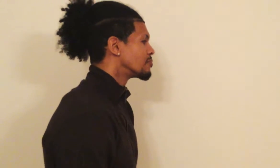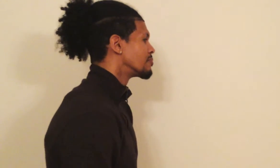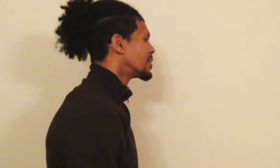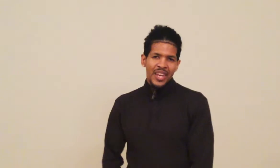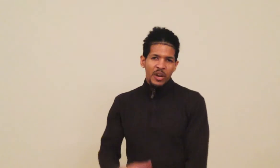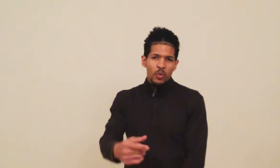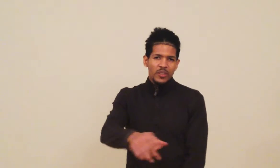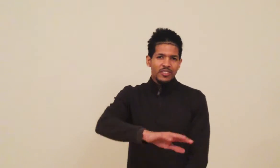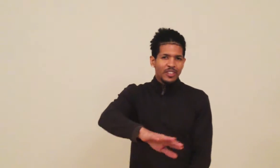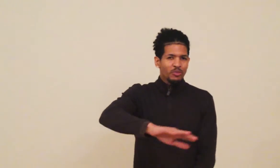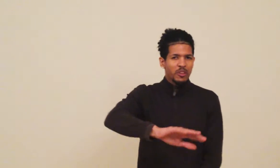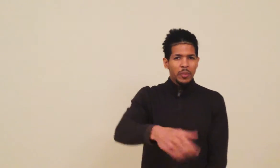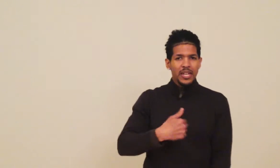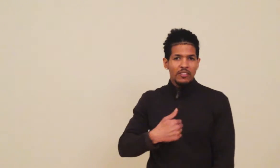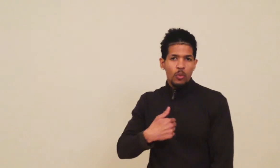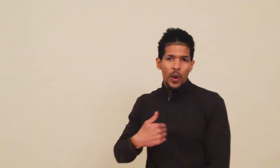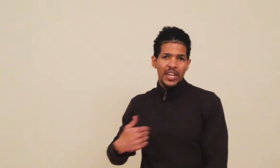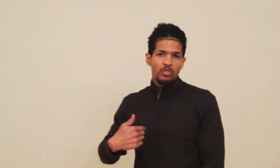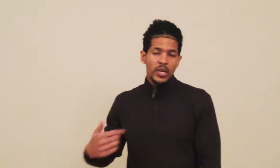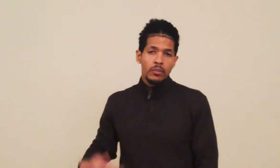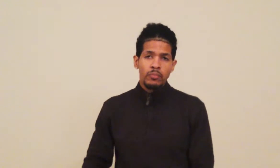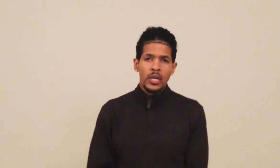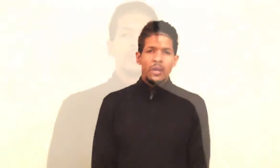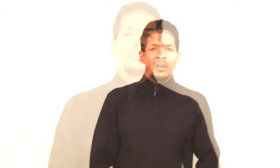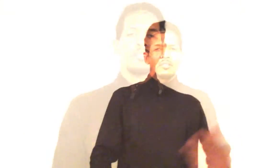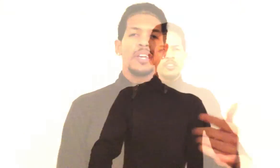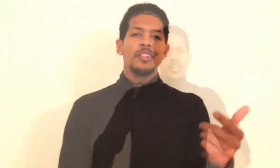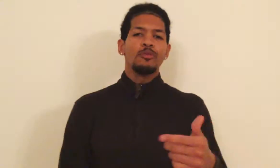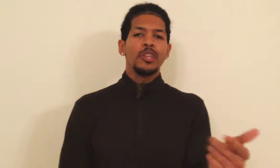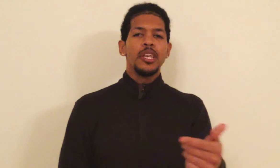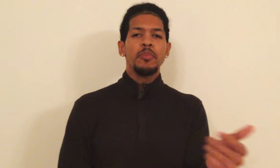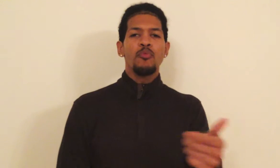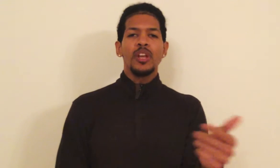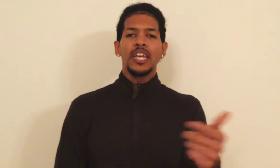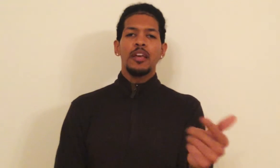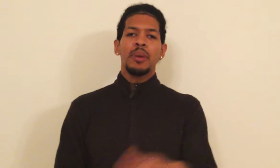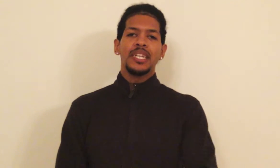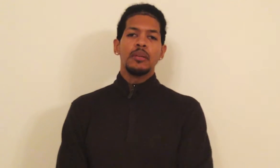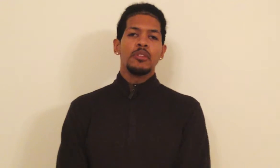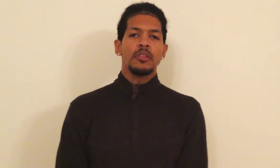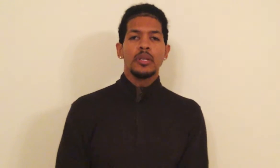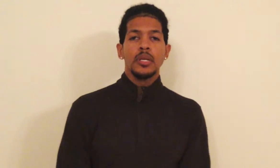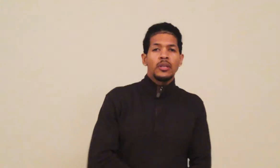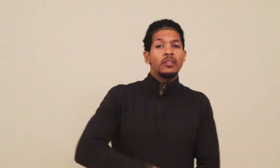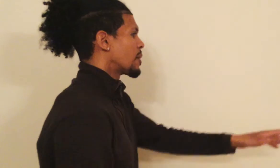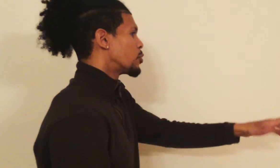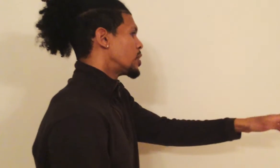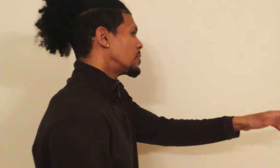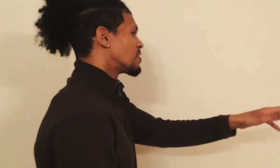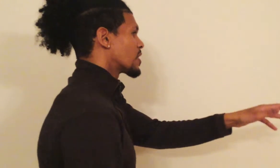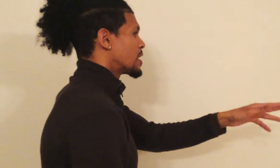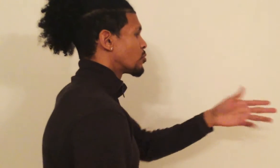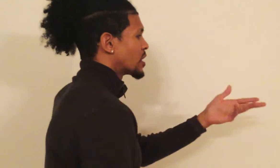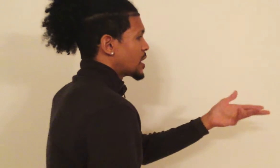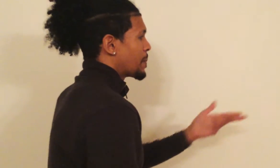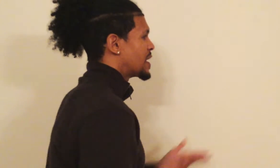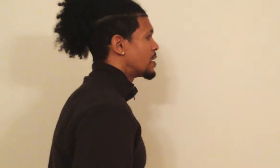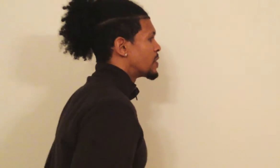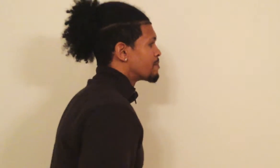Quintessential to me, that's the way I treat it Took a note to keep it real and kill my demons Same old demons, took a note to keep it even